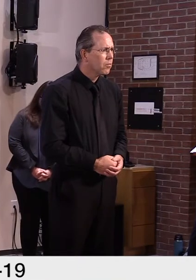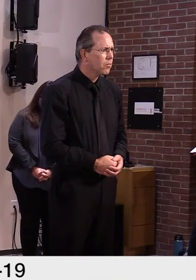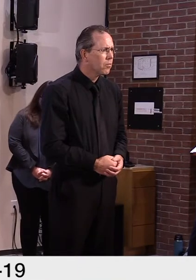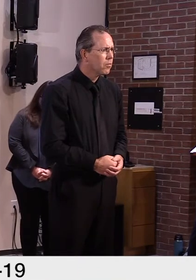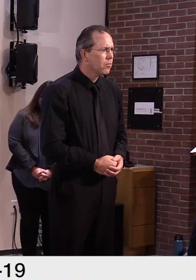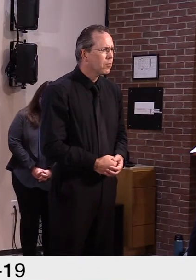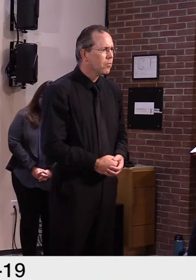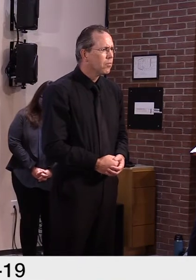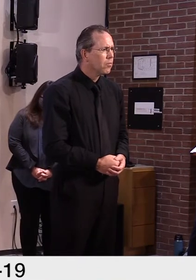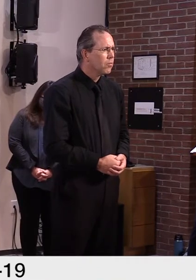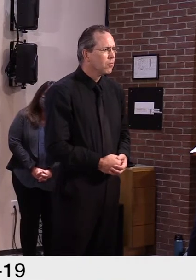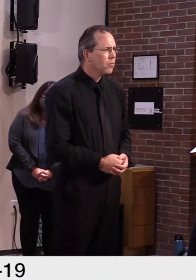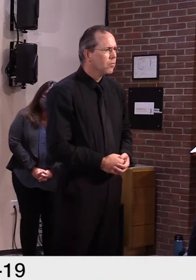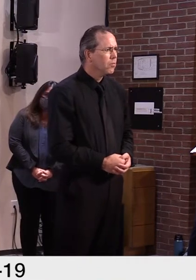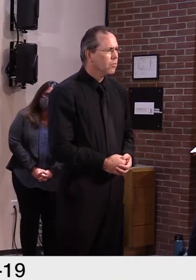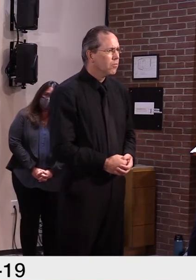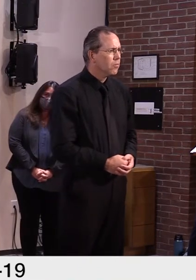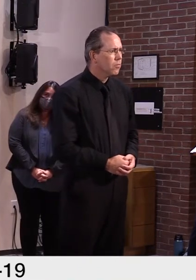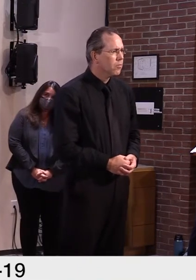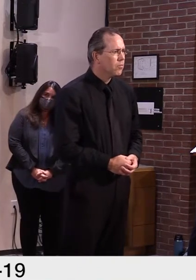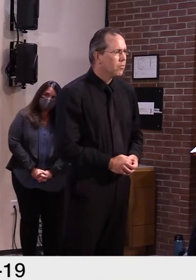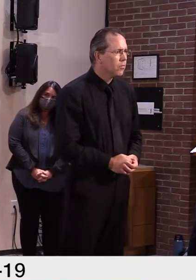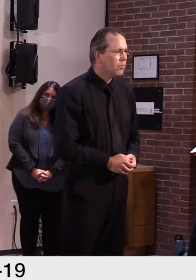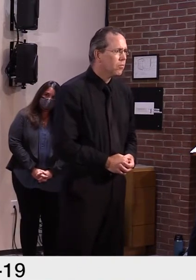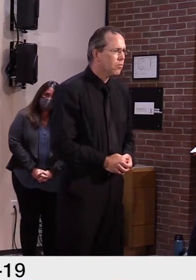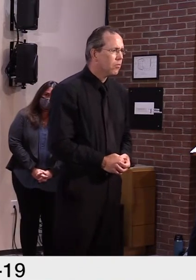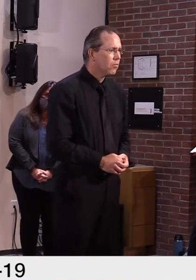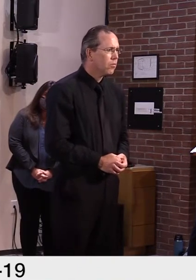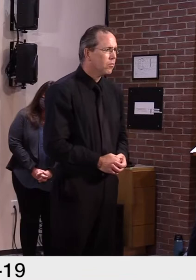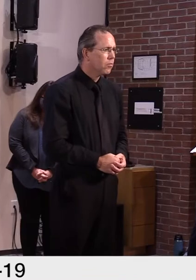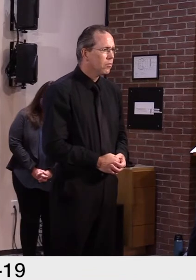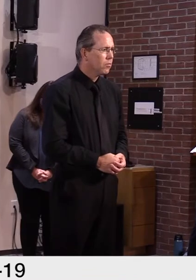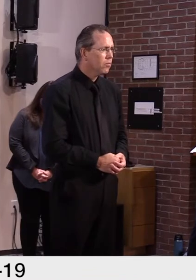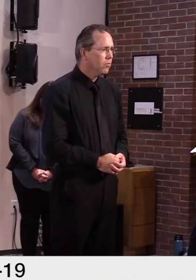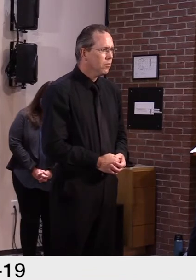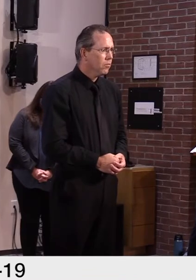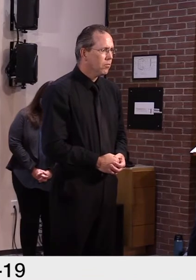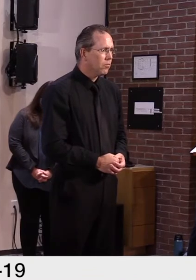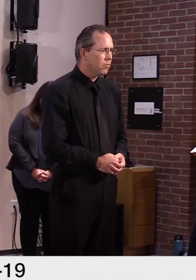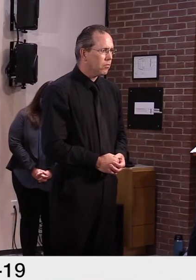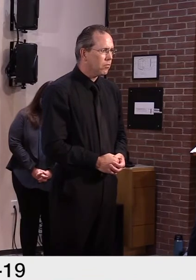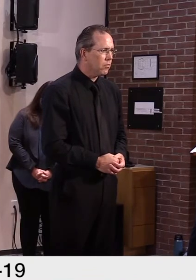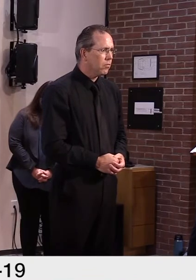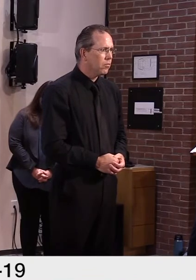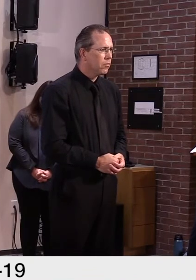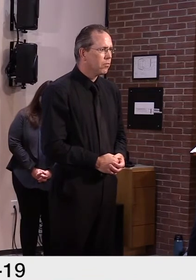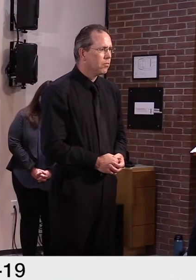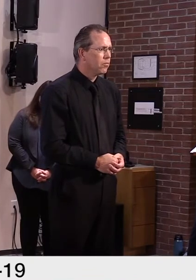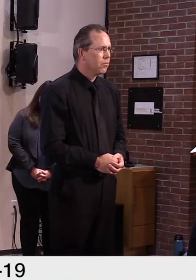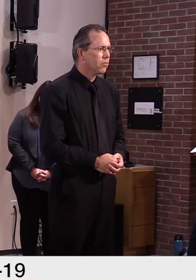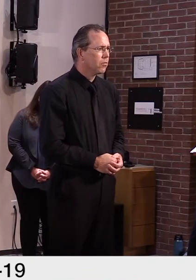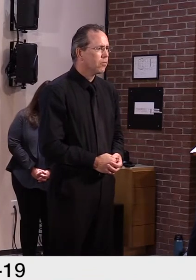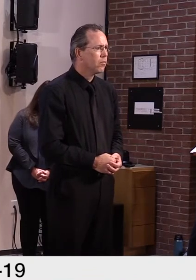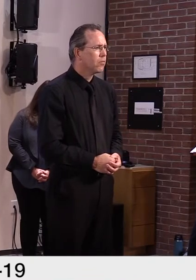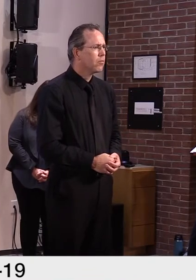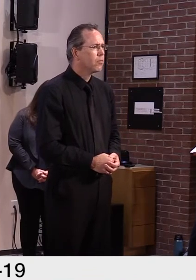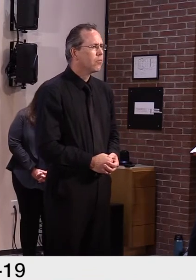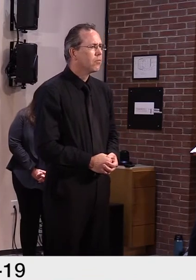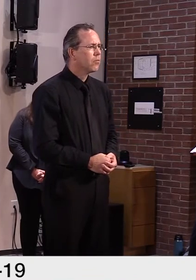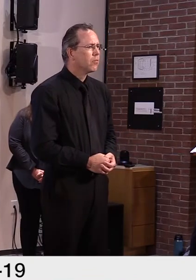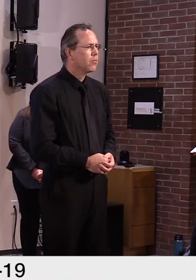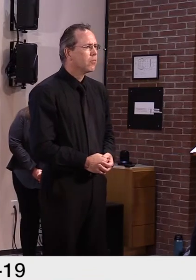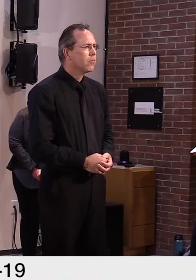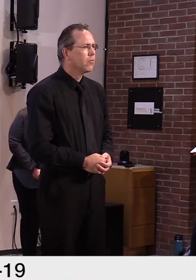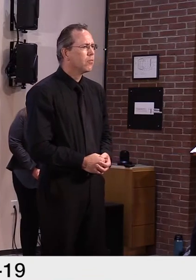know, I hadn't heard that, Mike, before you brought it up. And I haven't seen that part of the budget. But I think it's important